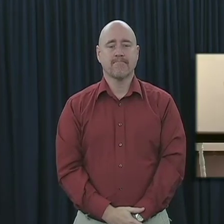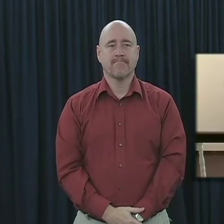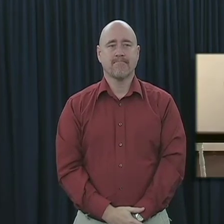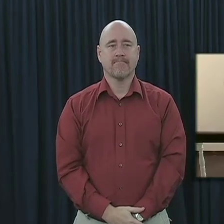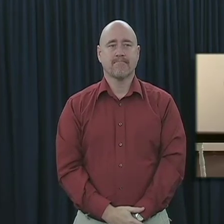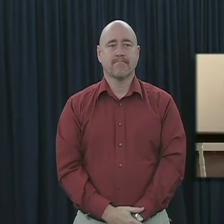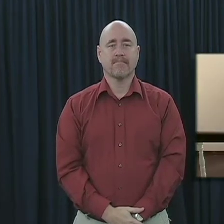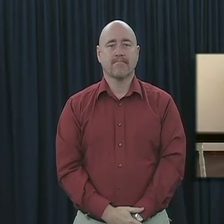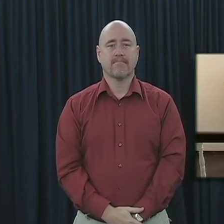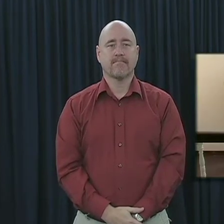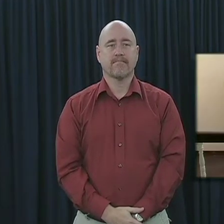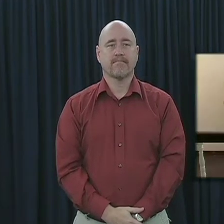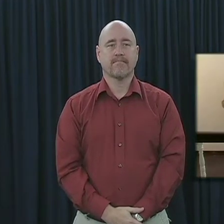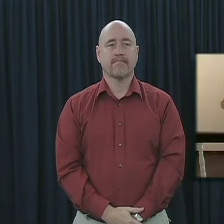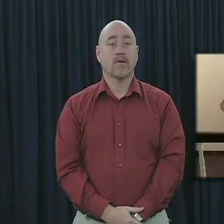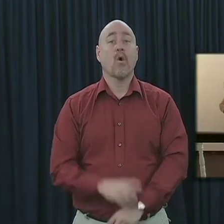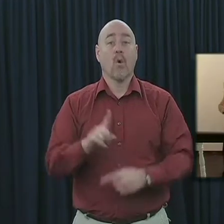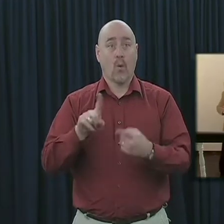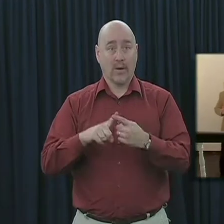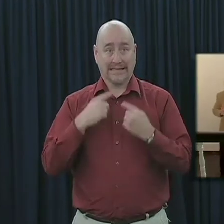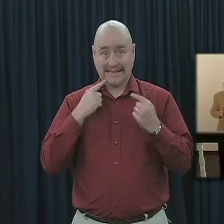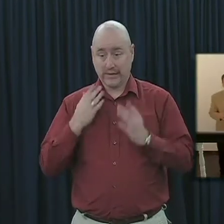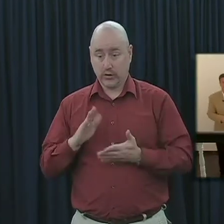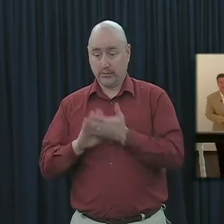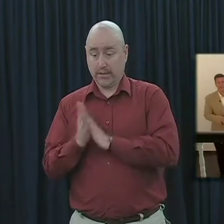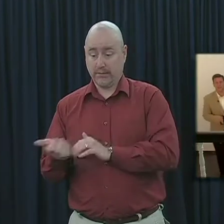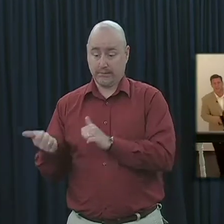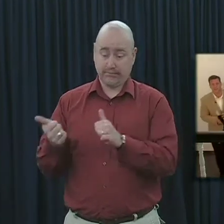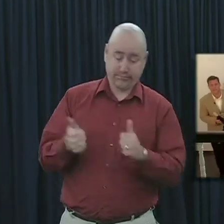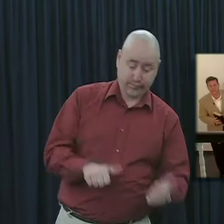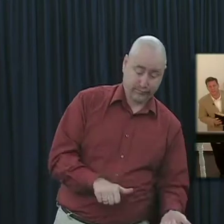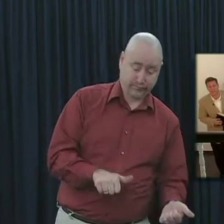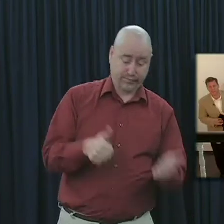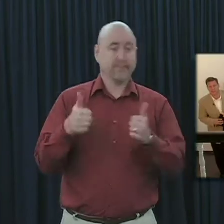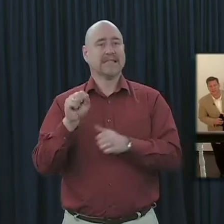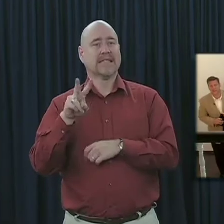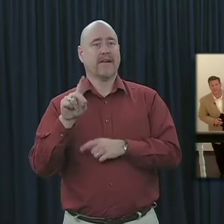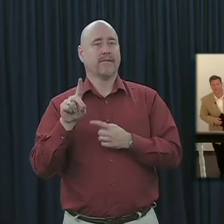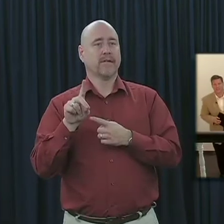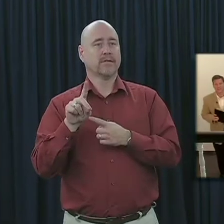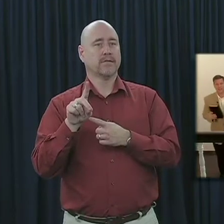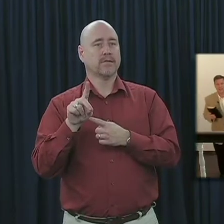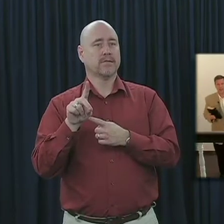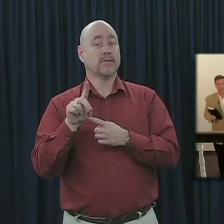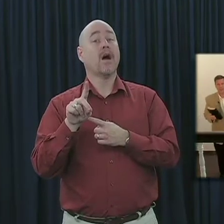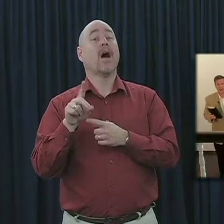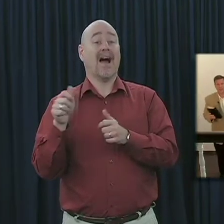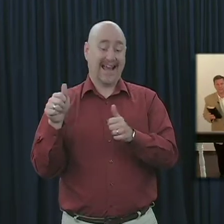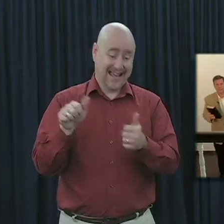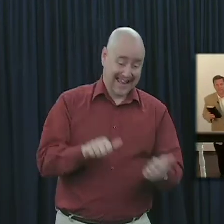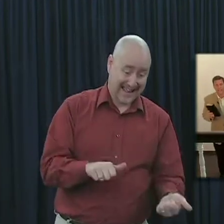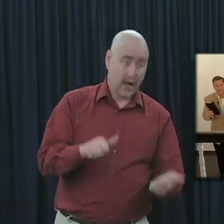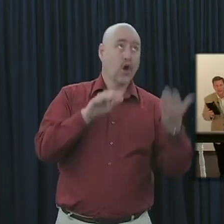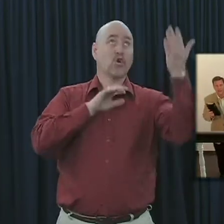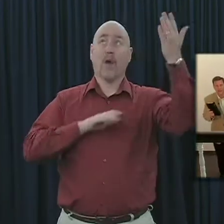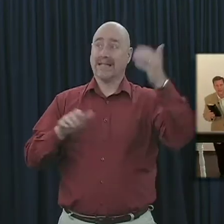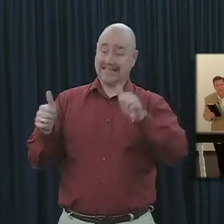Instead, as sinners were being baptized, they were being saved. And at the same time, Christ was adding those saved